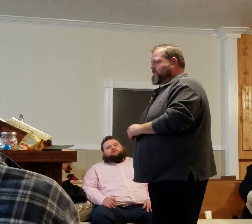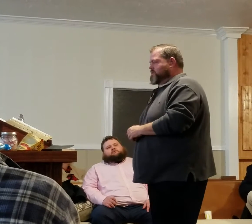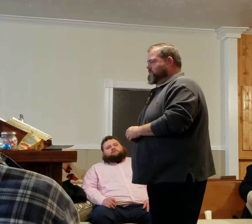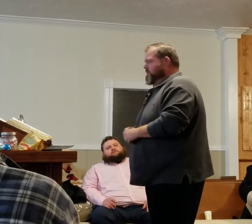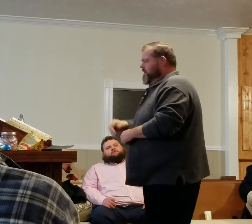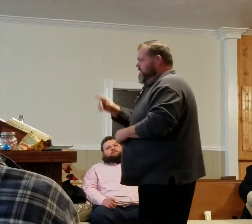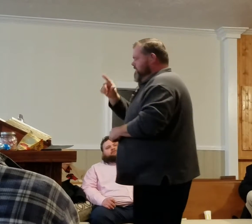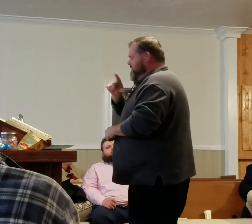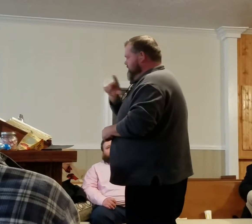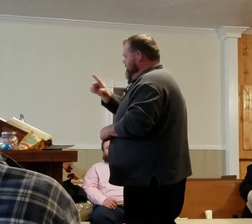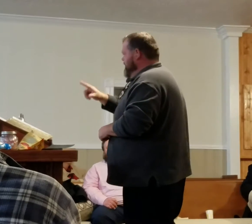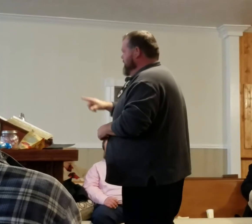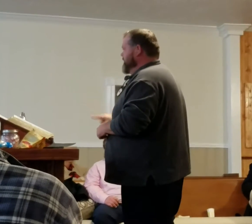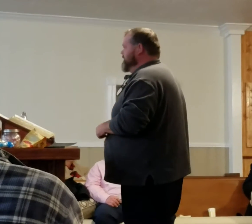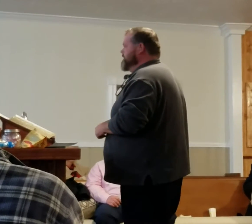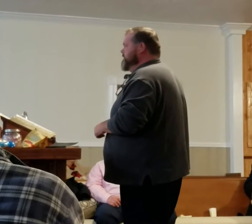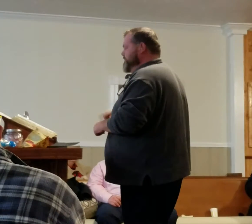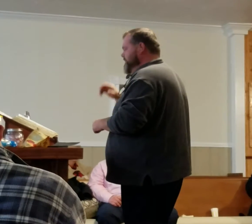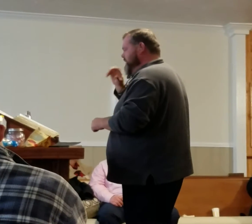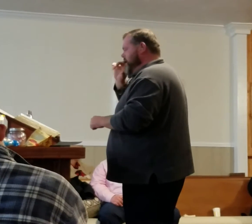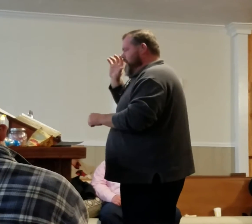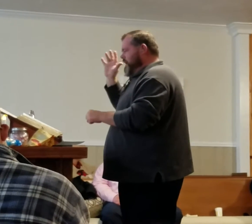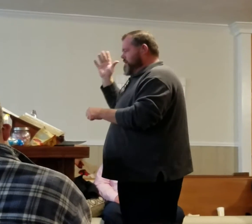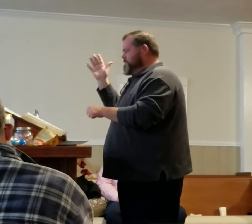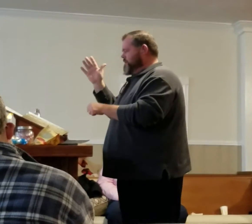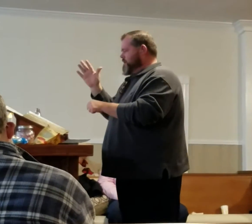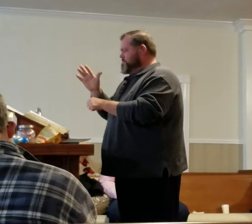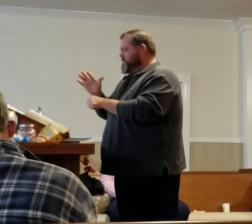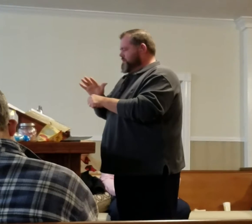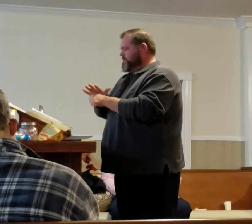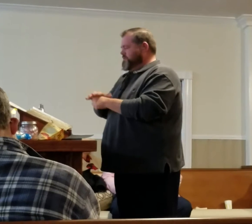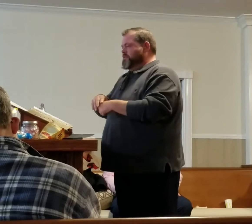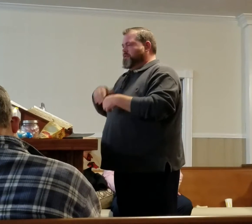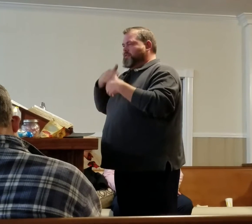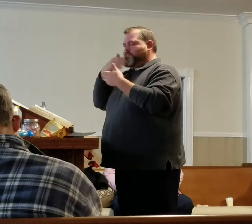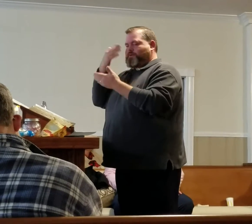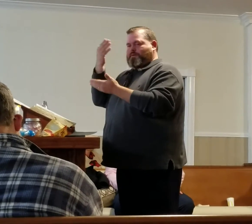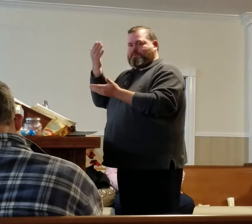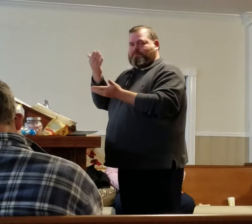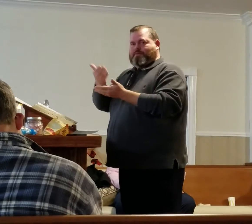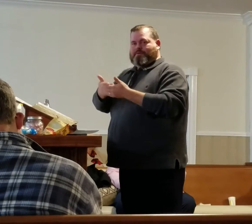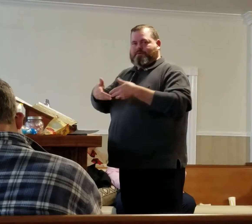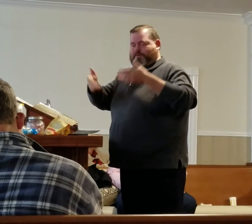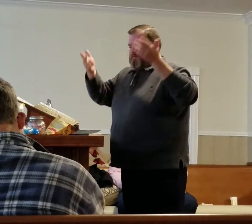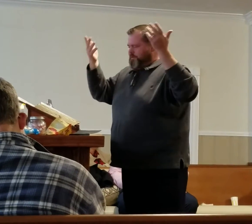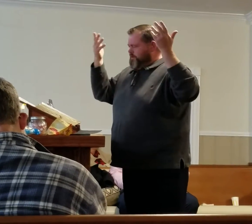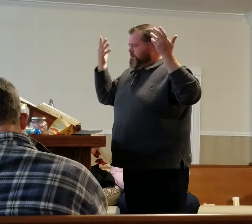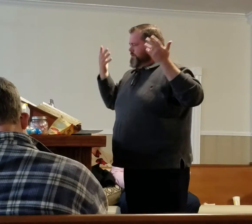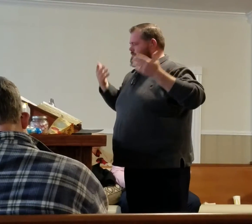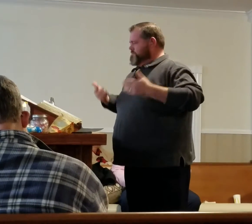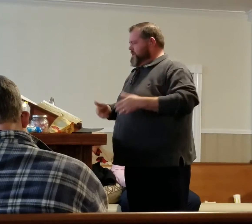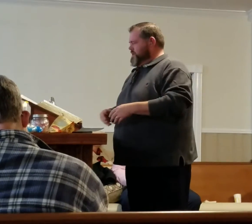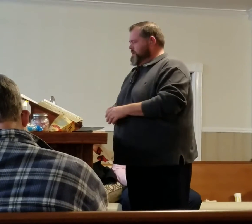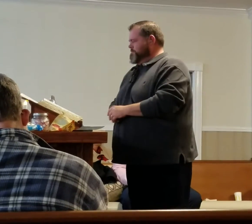The Lord has promised so good to me.